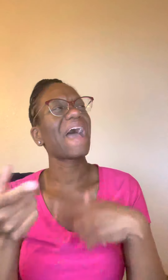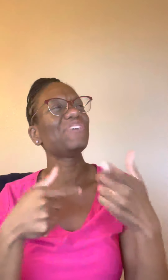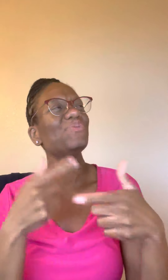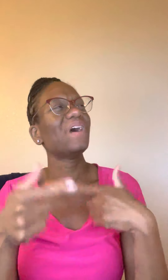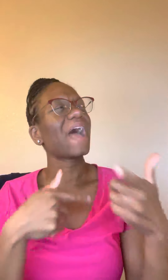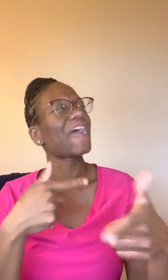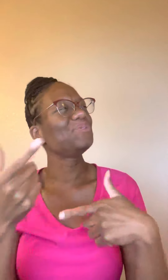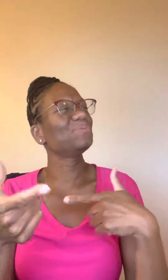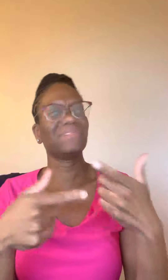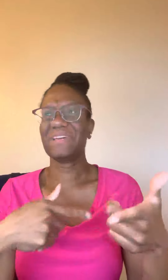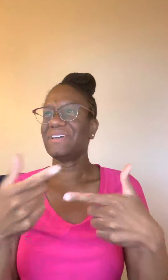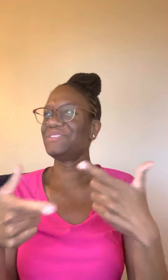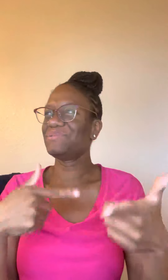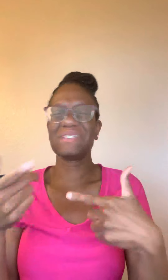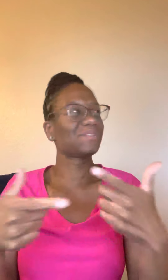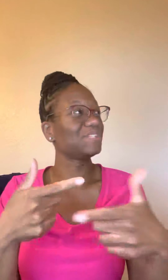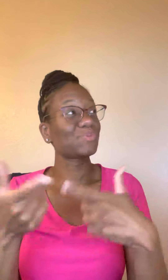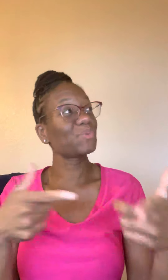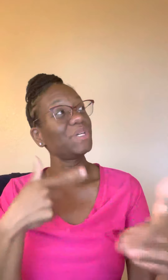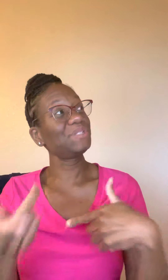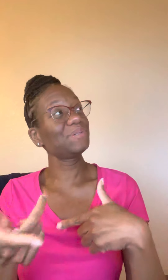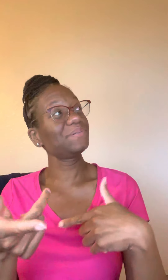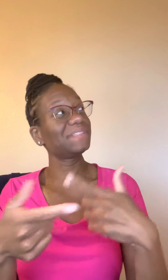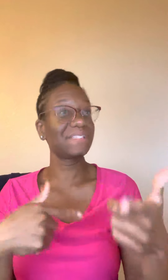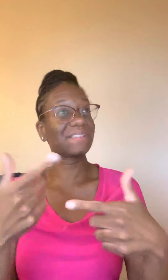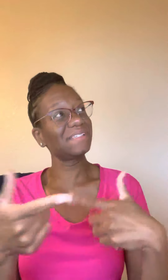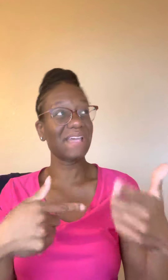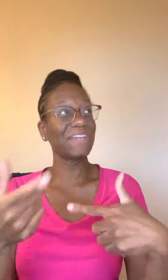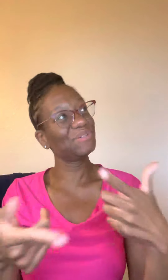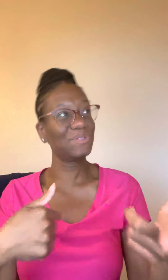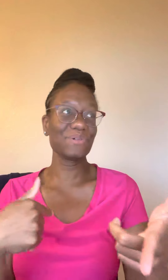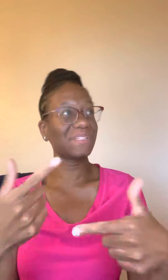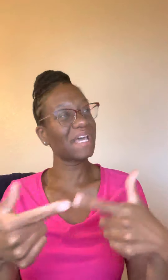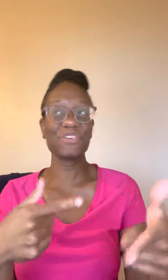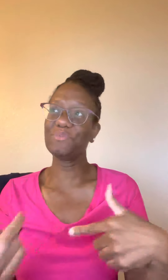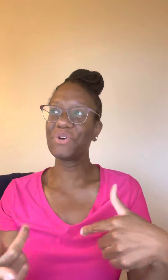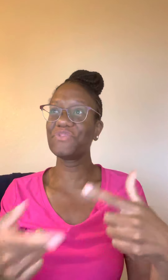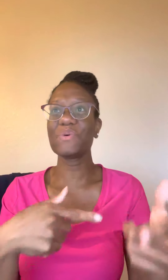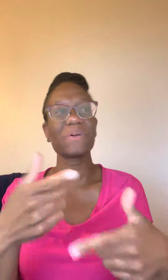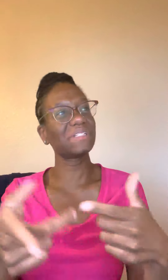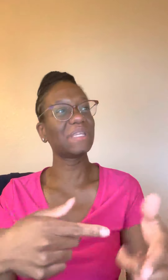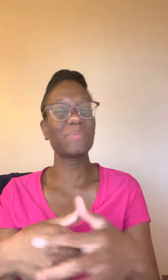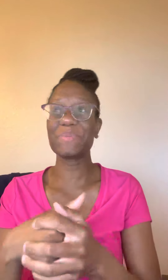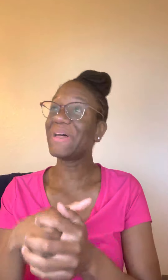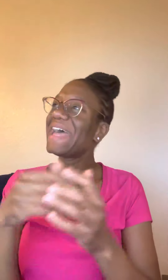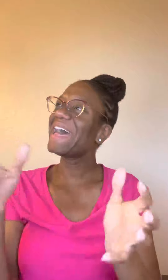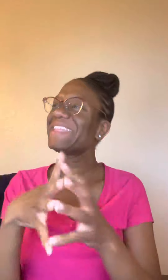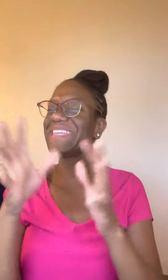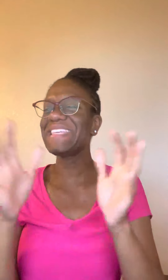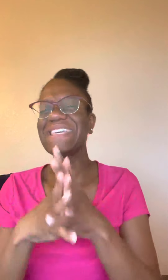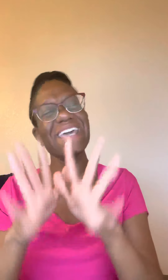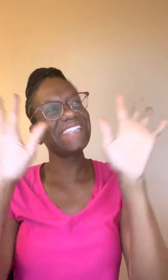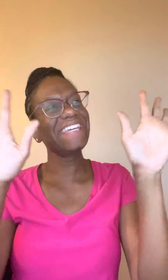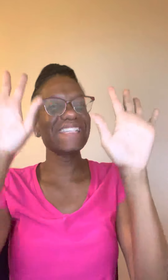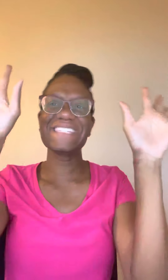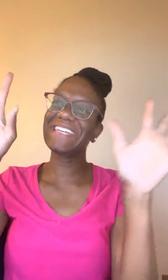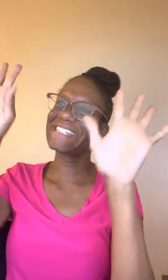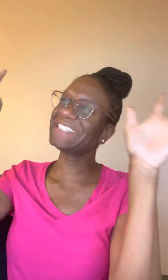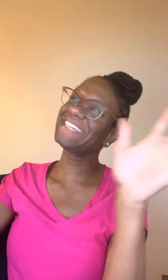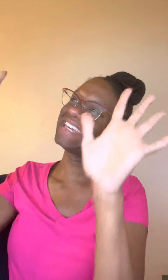How you, how you, you, this, this what we do this, this, you do this, how you move. You won't hear telling the people, Jesus, Jesus, Jesus.